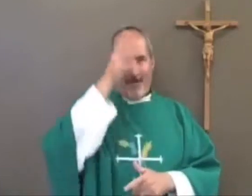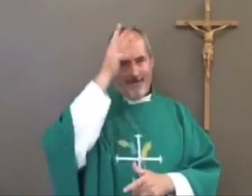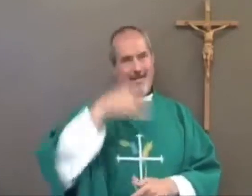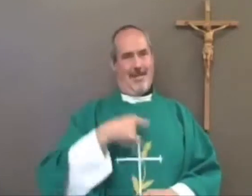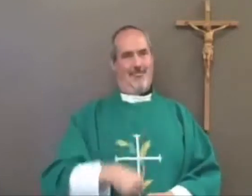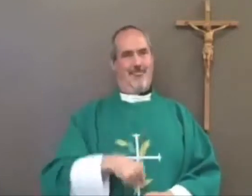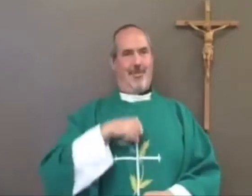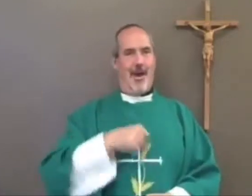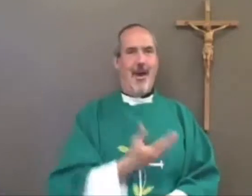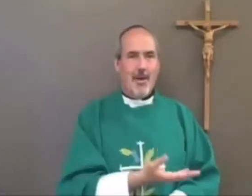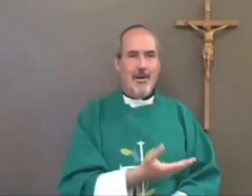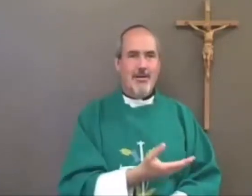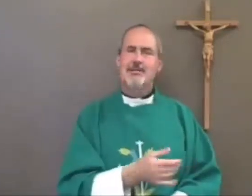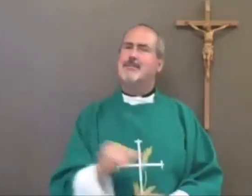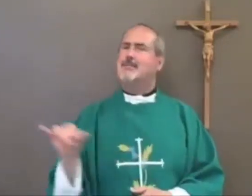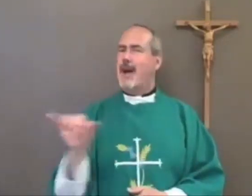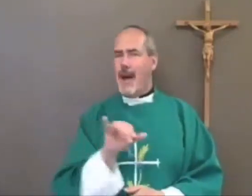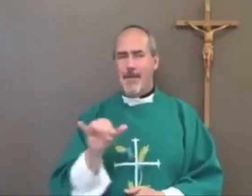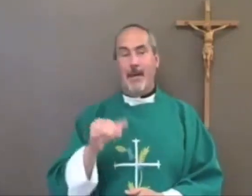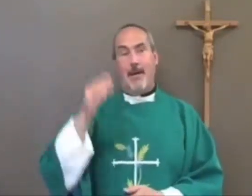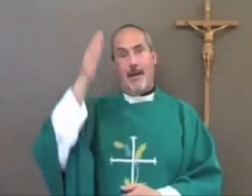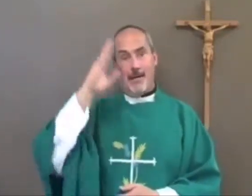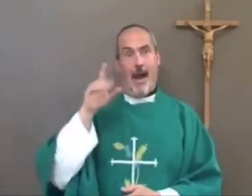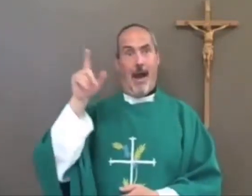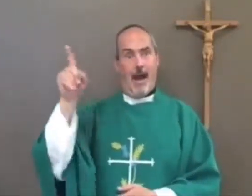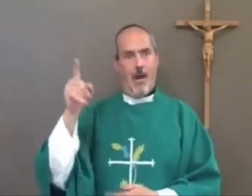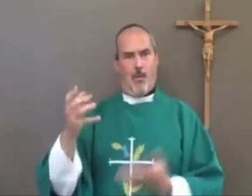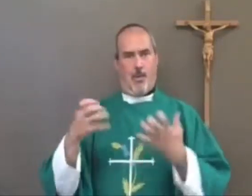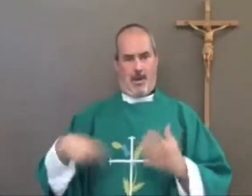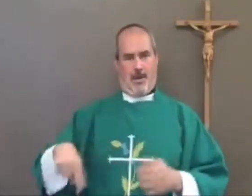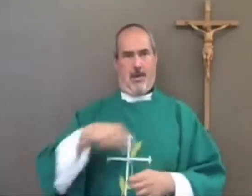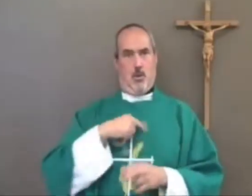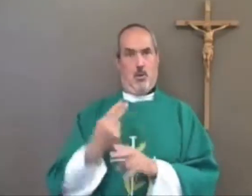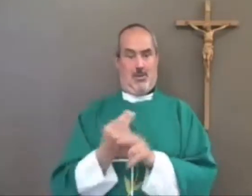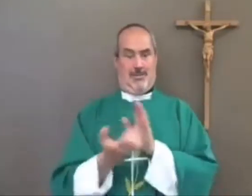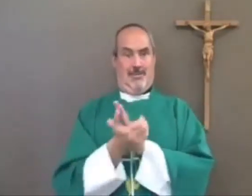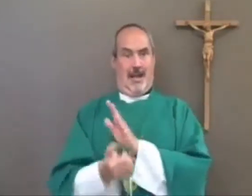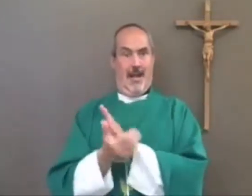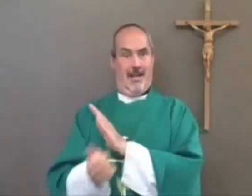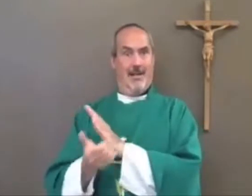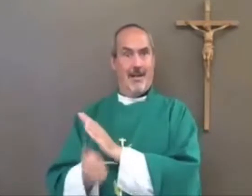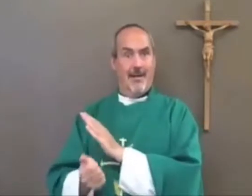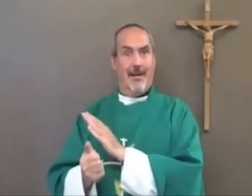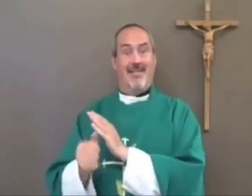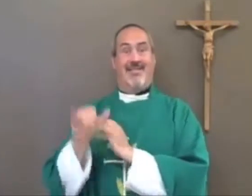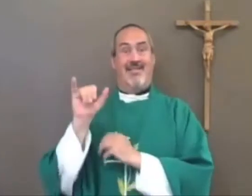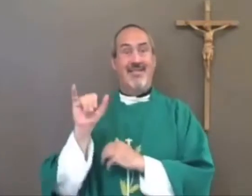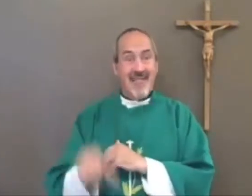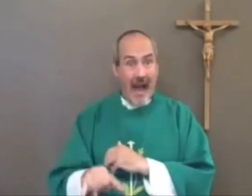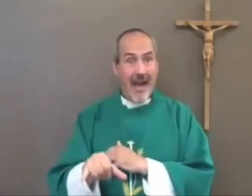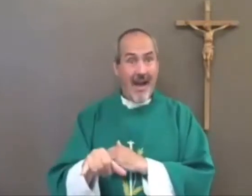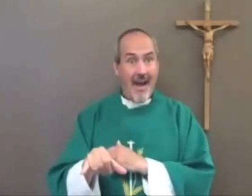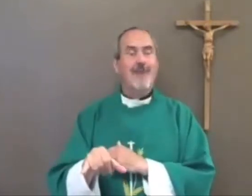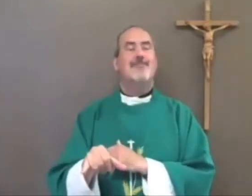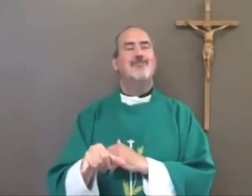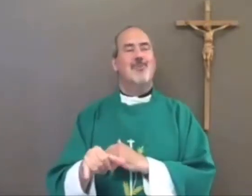and abilities so that when they become an adult, they can help people out in the world and be proud of them. And God wants us to use our